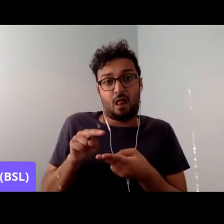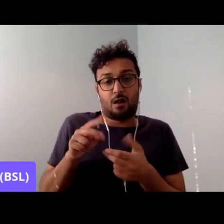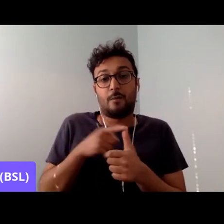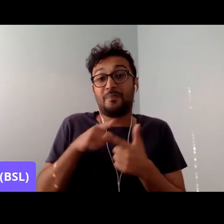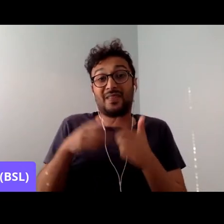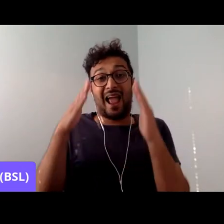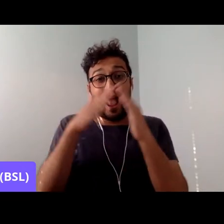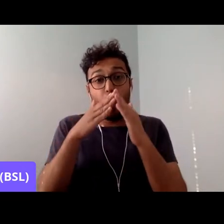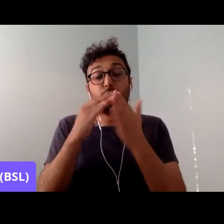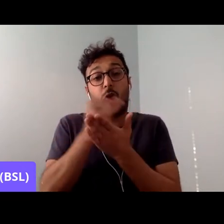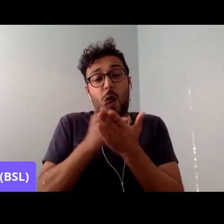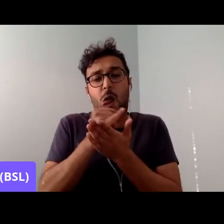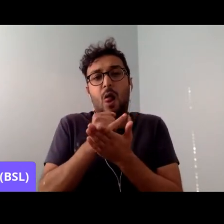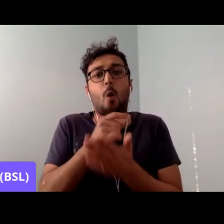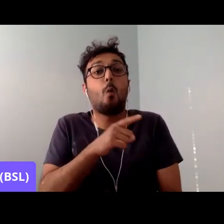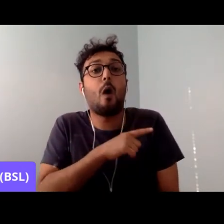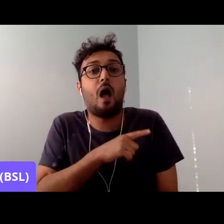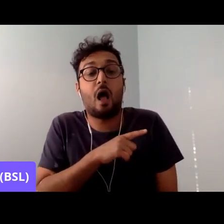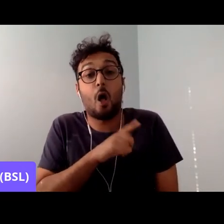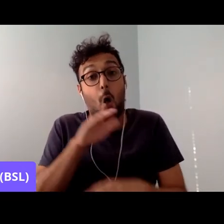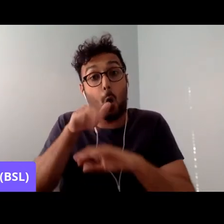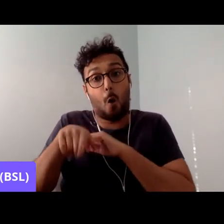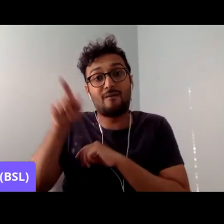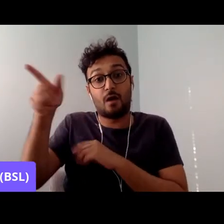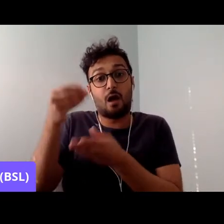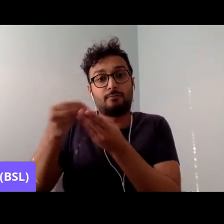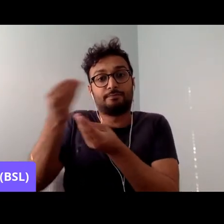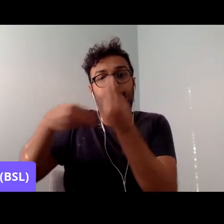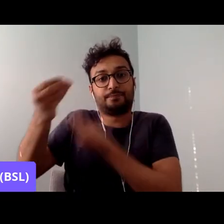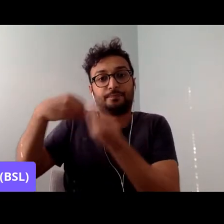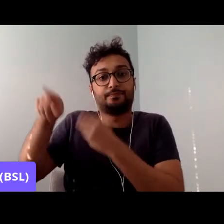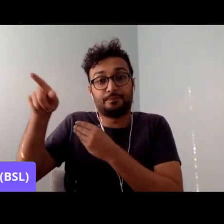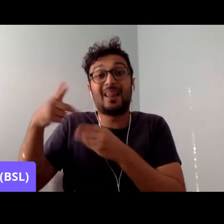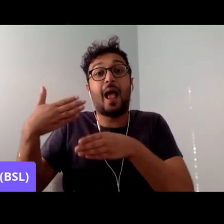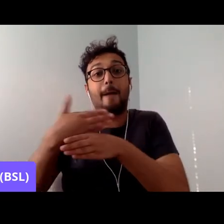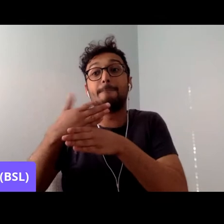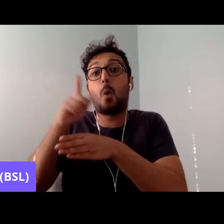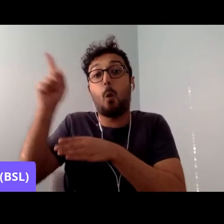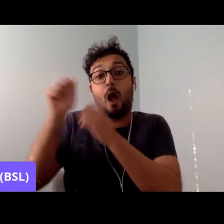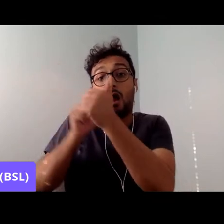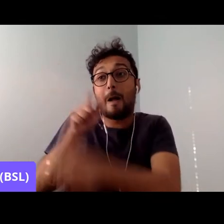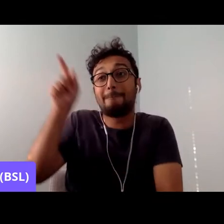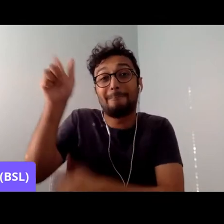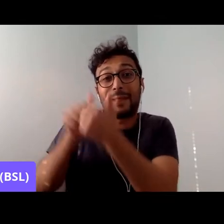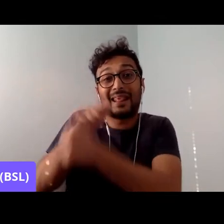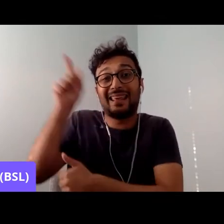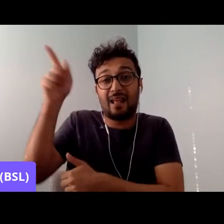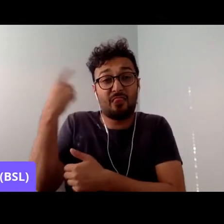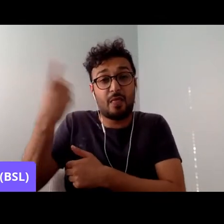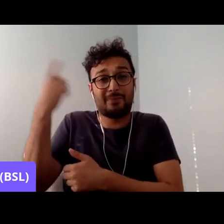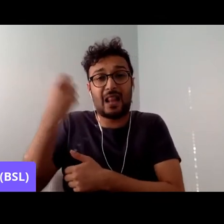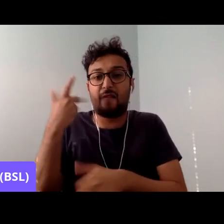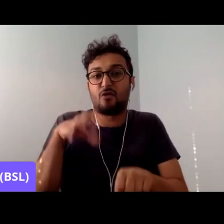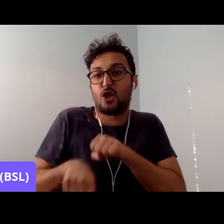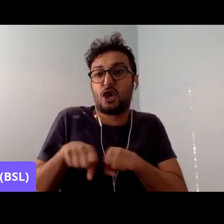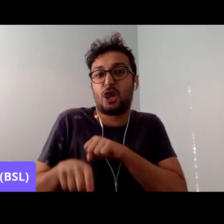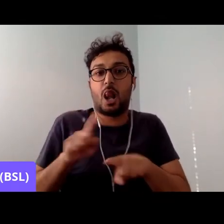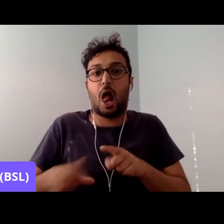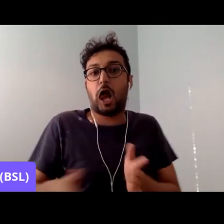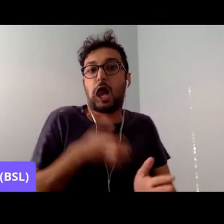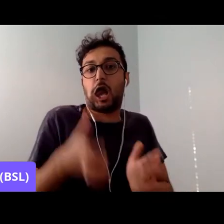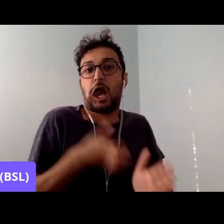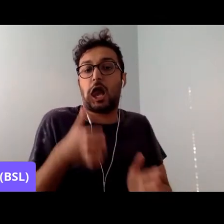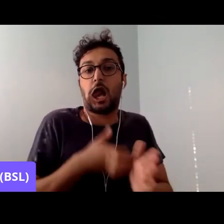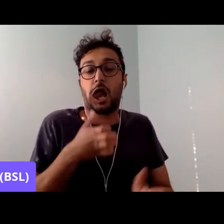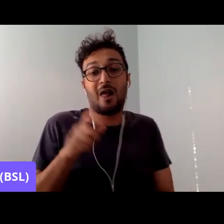predatory employers, globalisation, and the weakening over the years of trade union